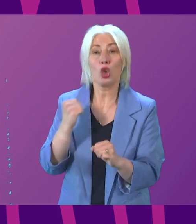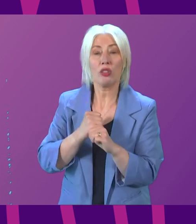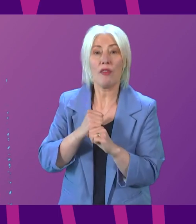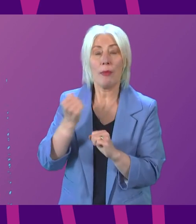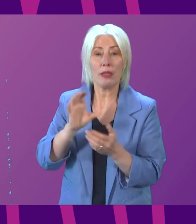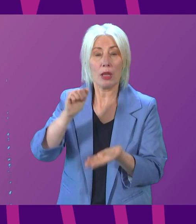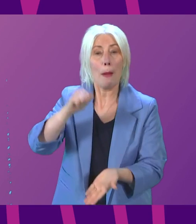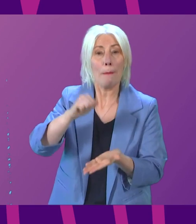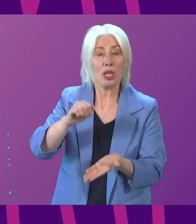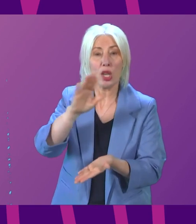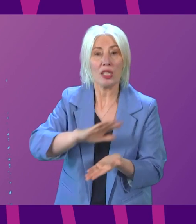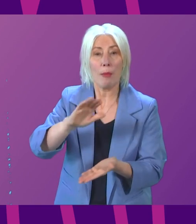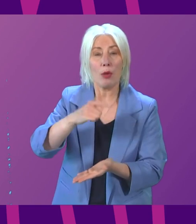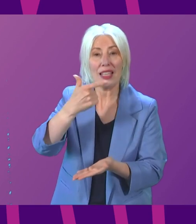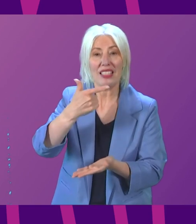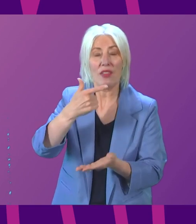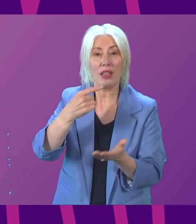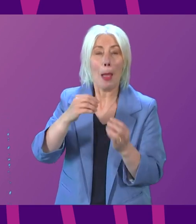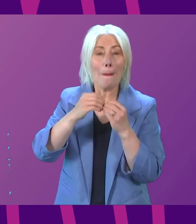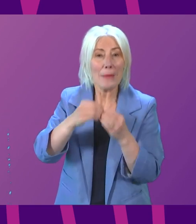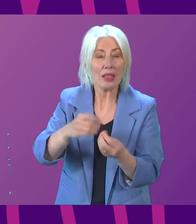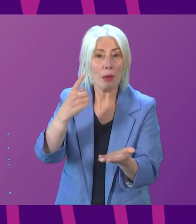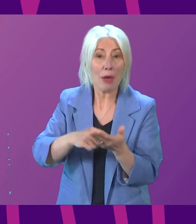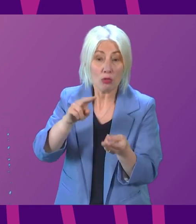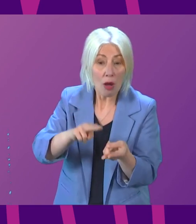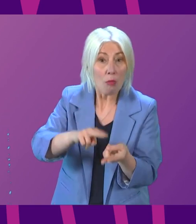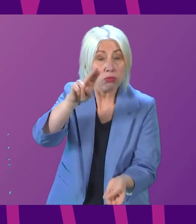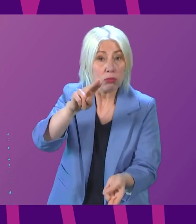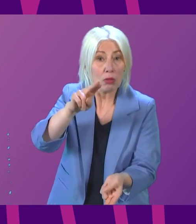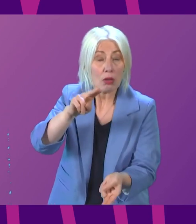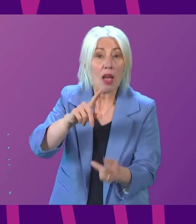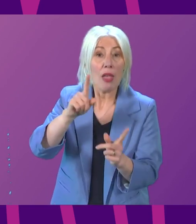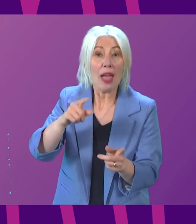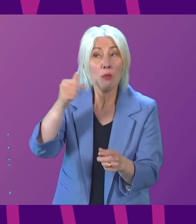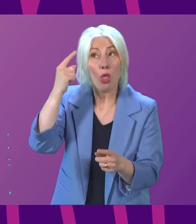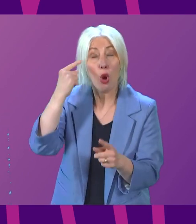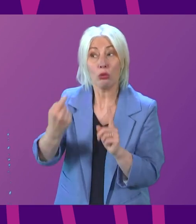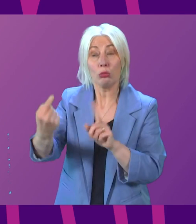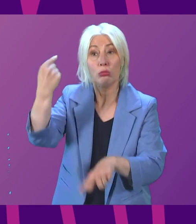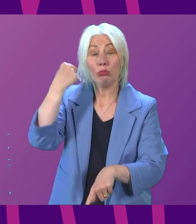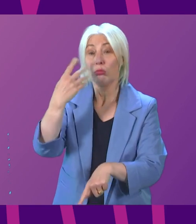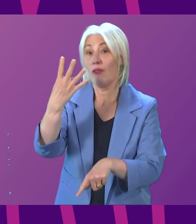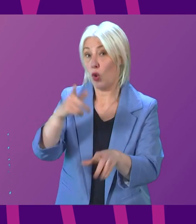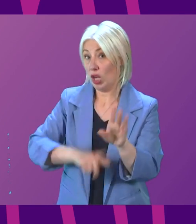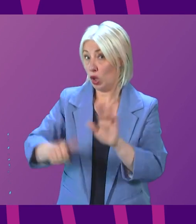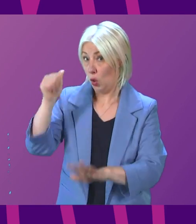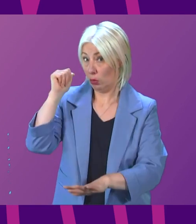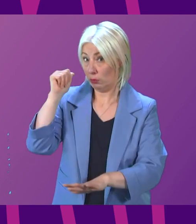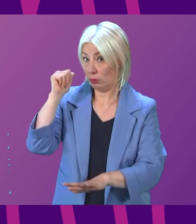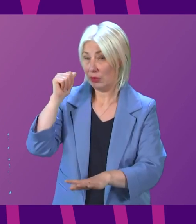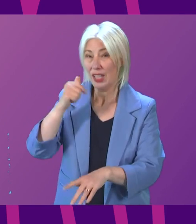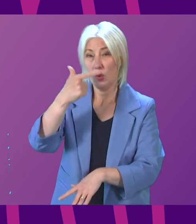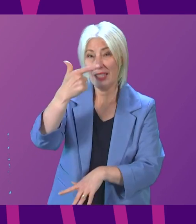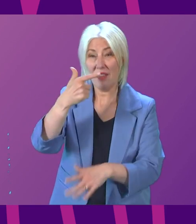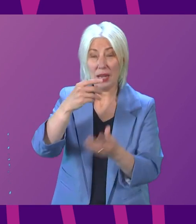budget is today around £7 billion higher than was being forecast just four years ago. That's